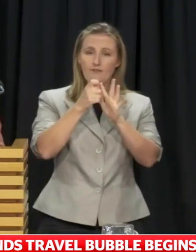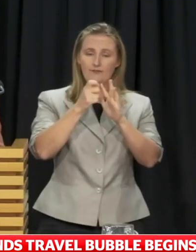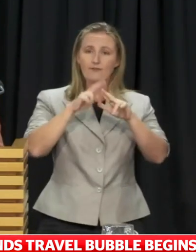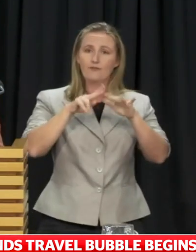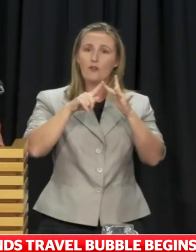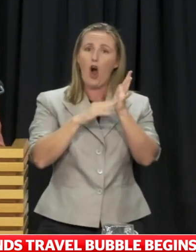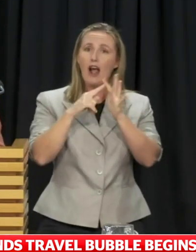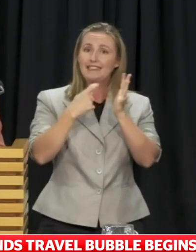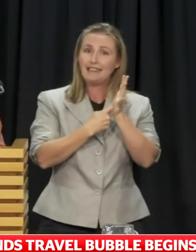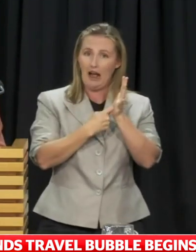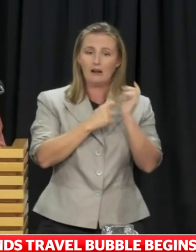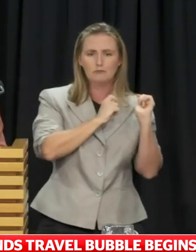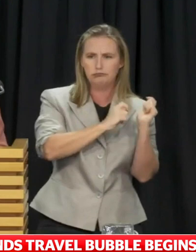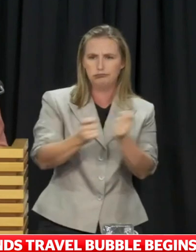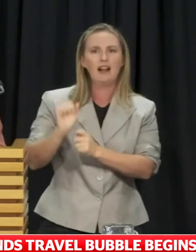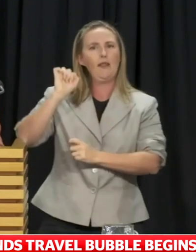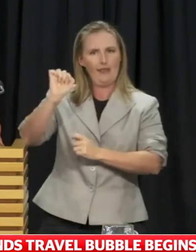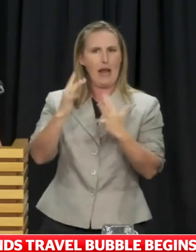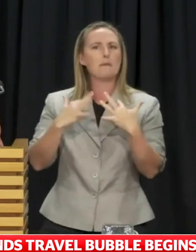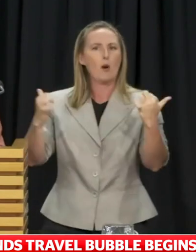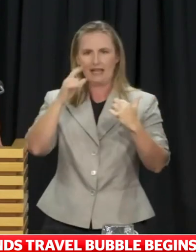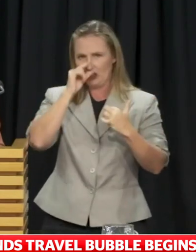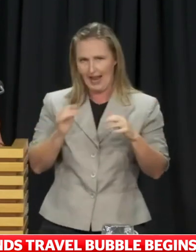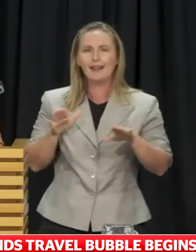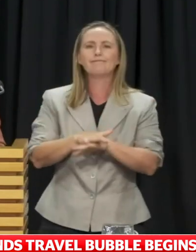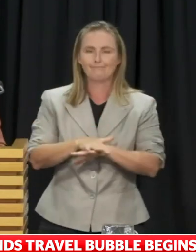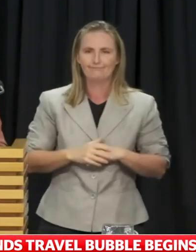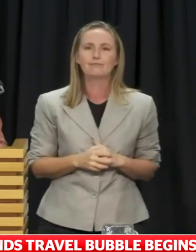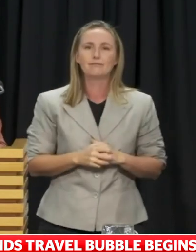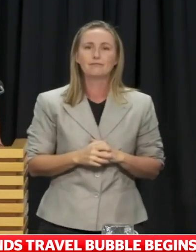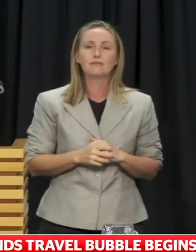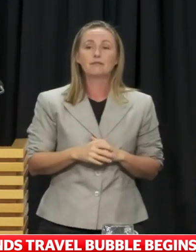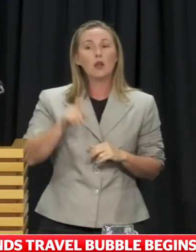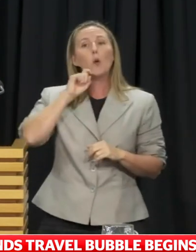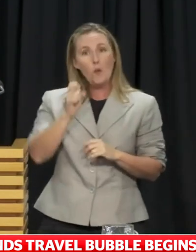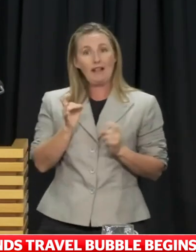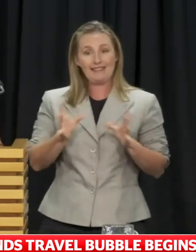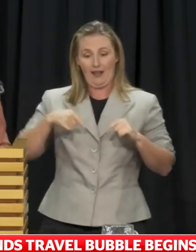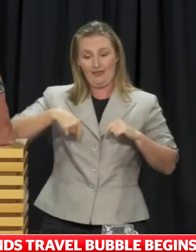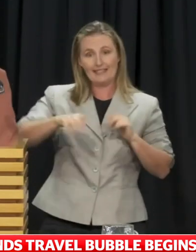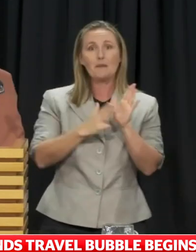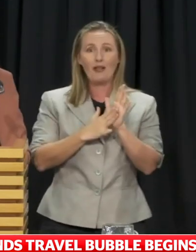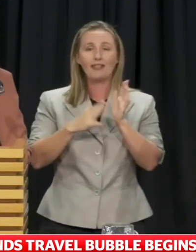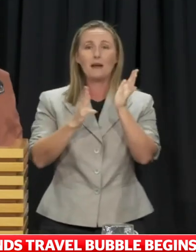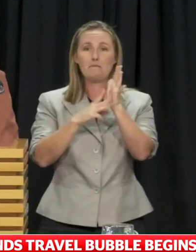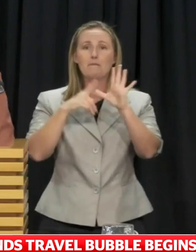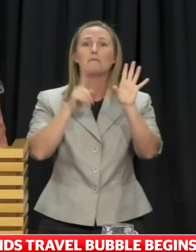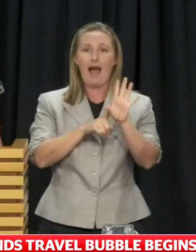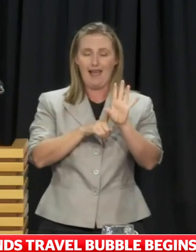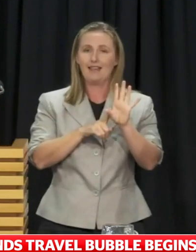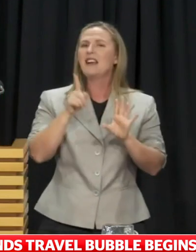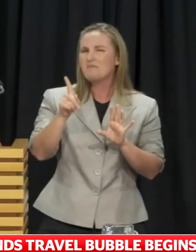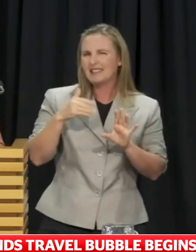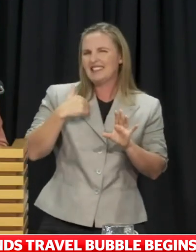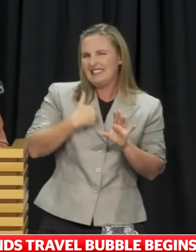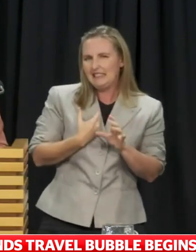to immunise their entire population. And we do expect the vaccine rollout to commence this month, but there is a bit more work that needs to